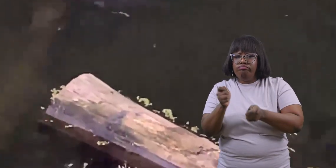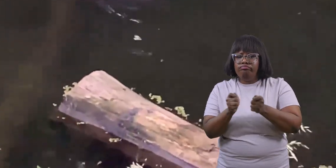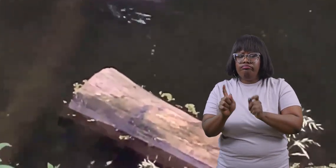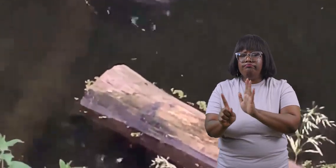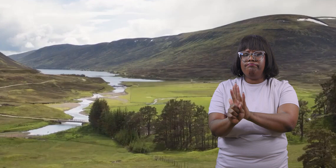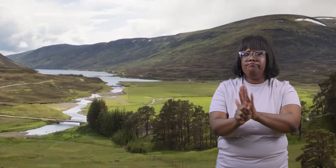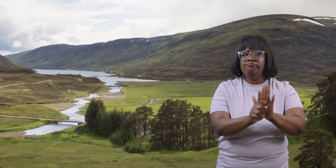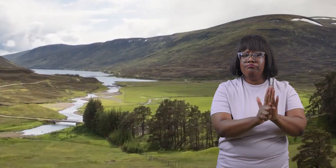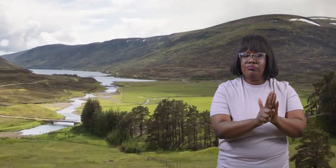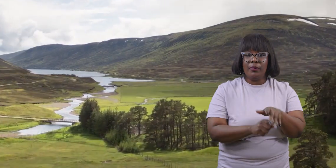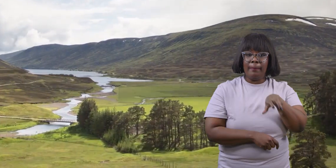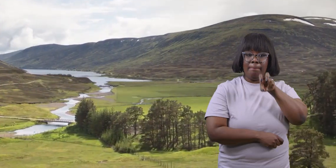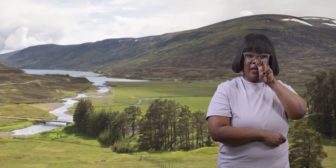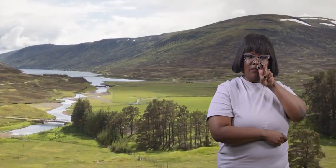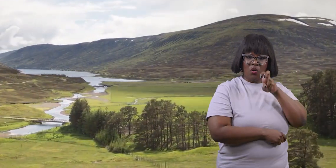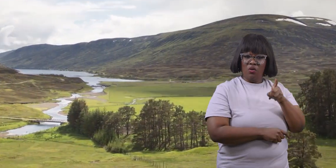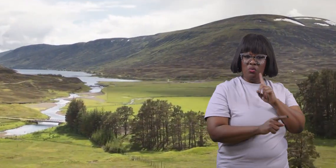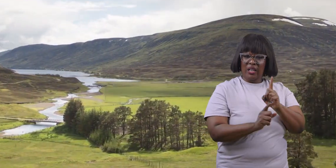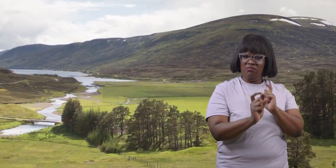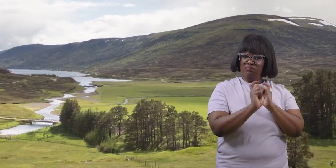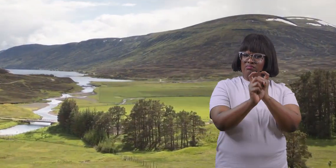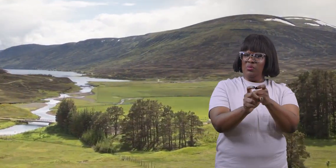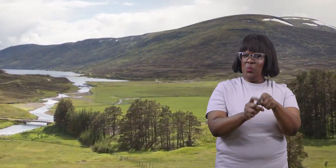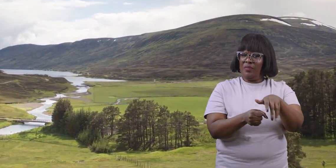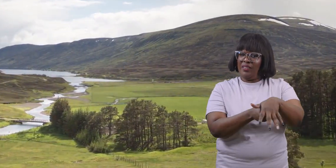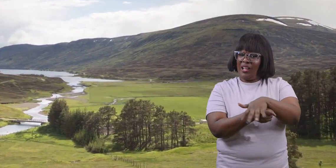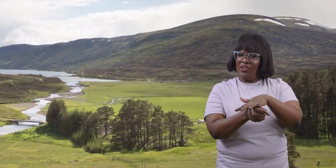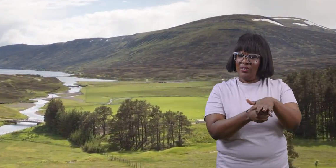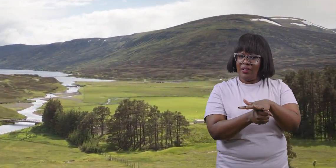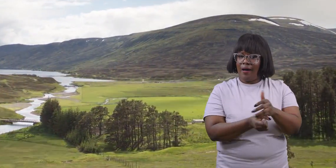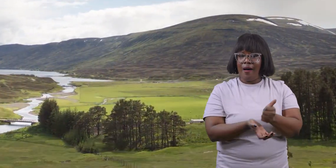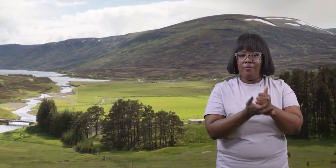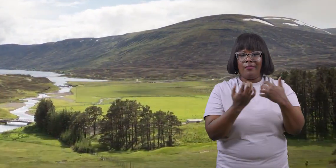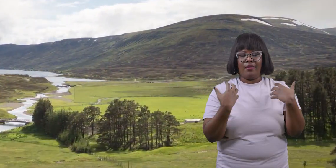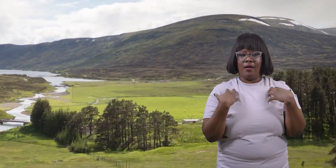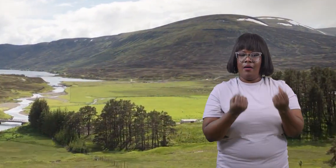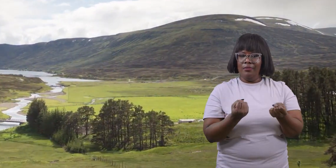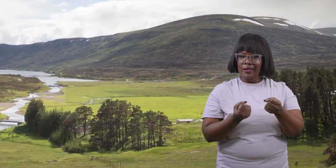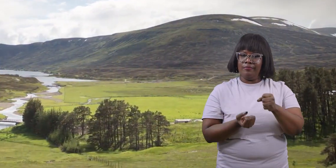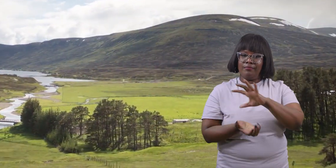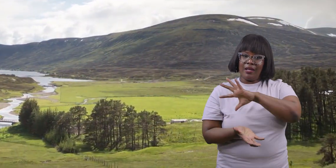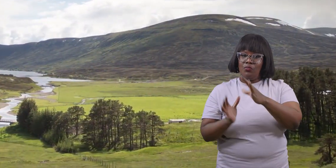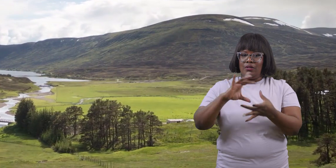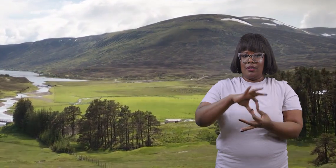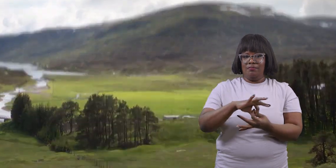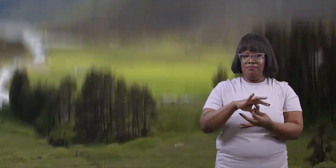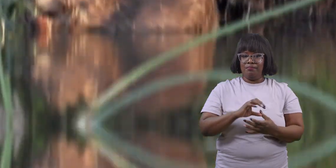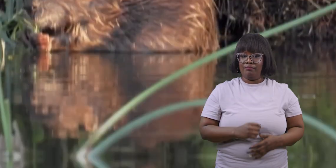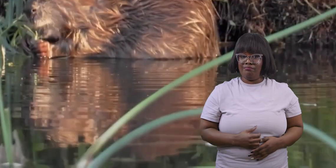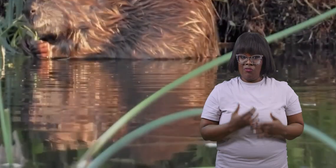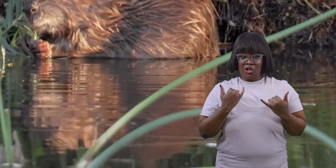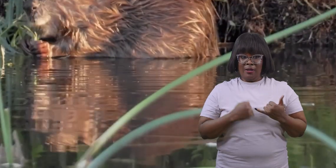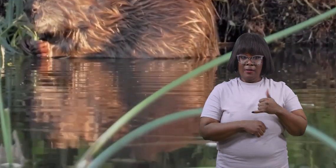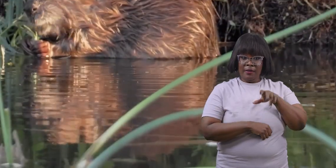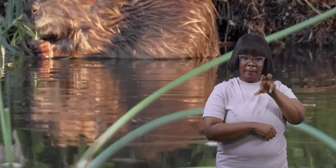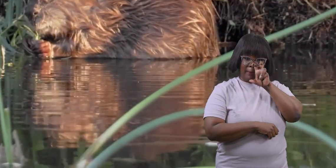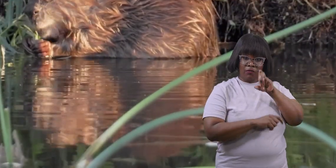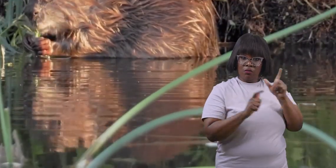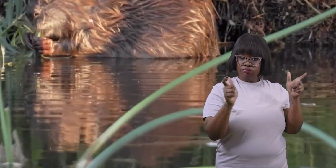ways beavers boost the biodiversity of the area and support healthy ecosystems currently beavers are